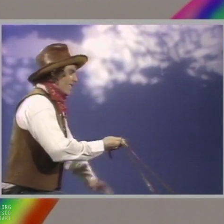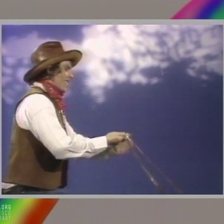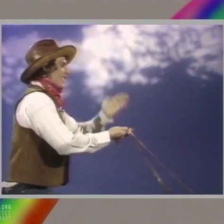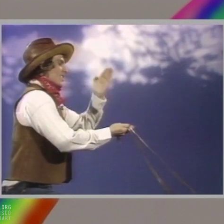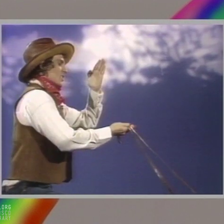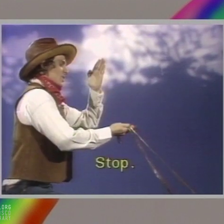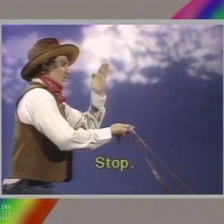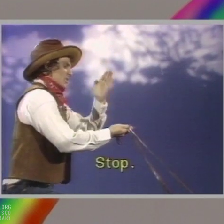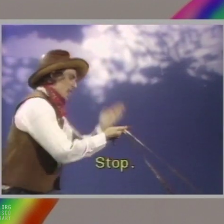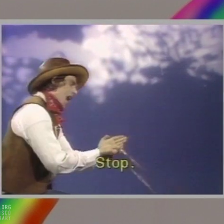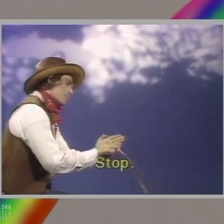Stop! Stop!